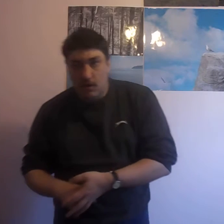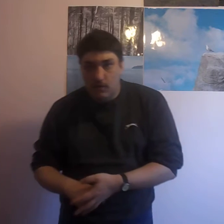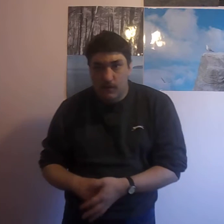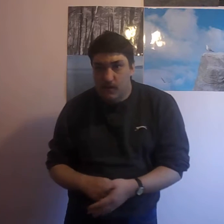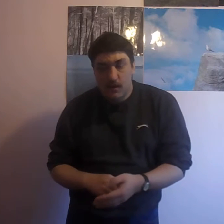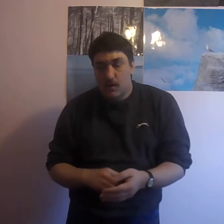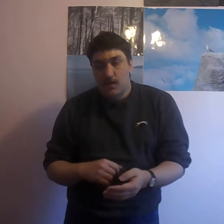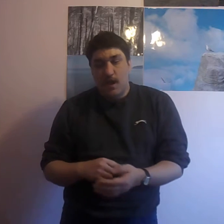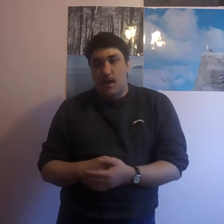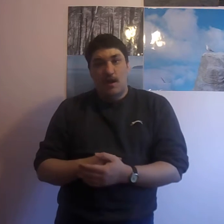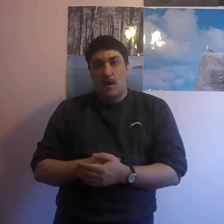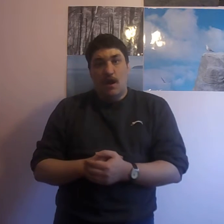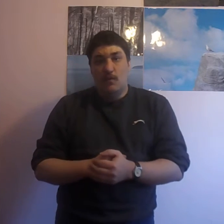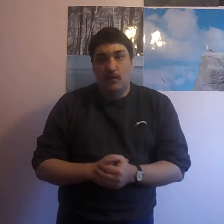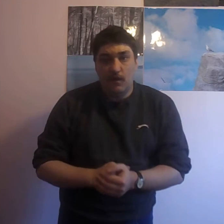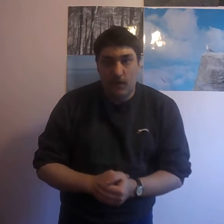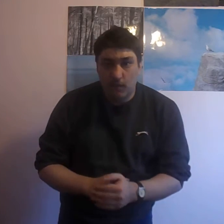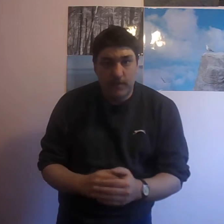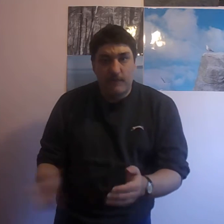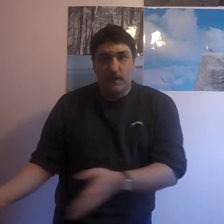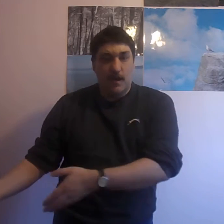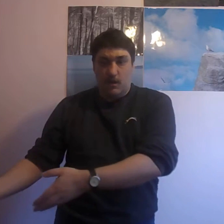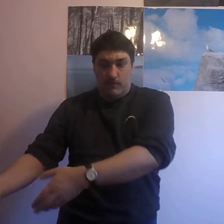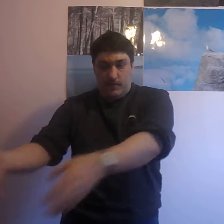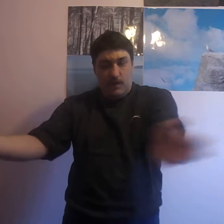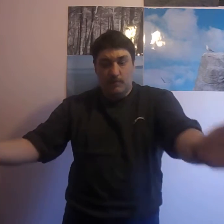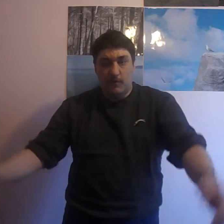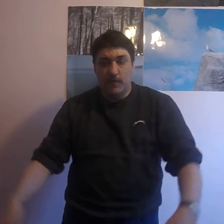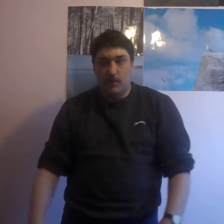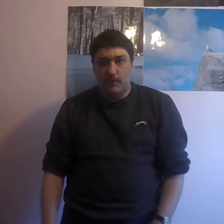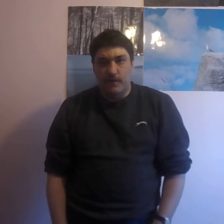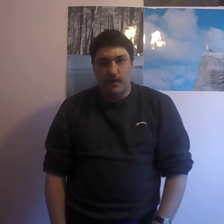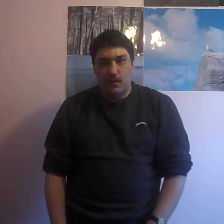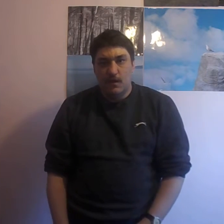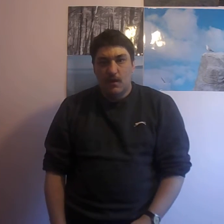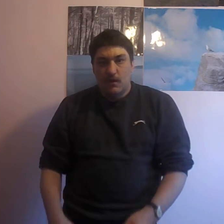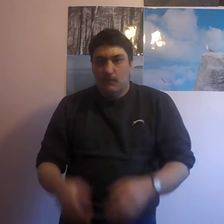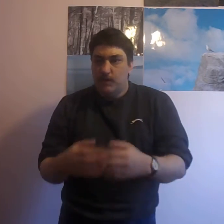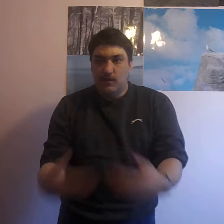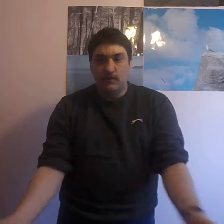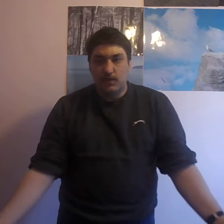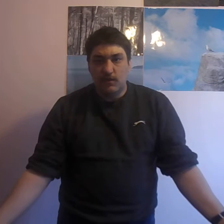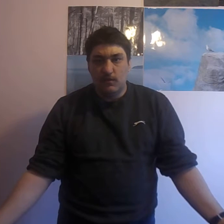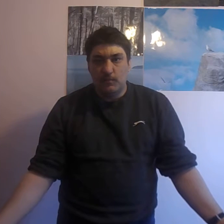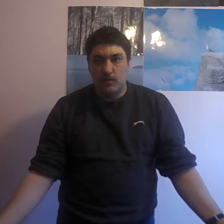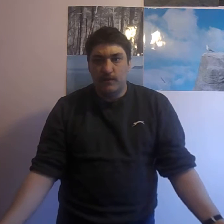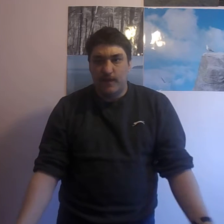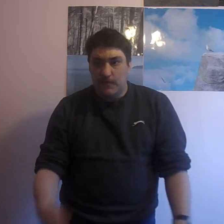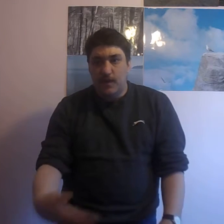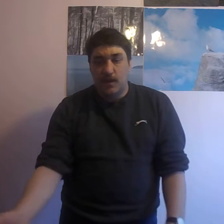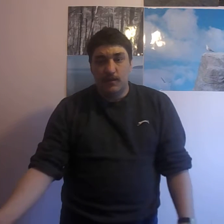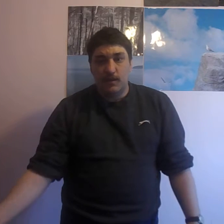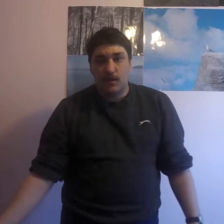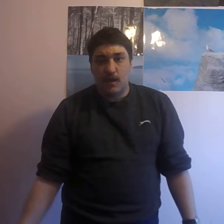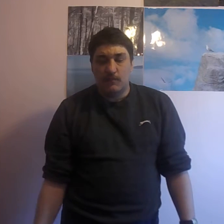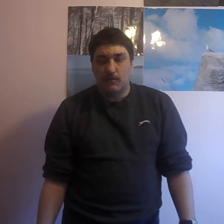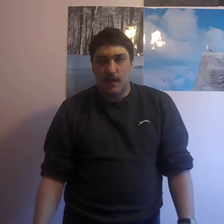yeah, I wasn't having it. I got rid of the Xbox because of it. Because this is the point, they're making these games now